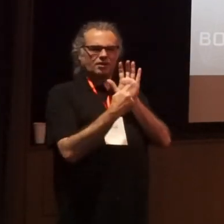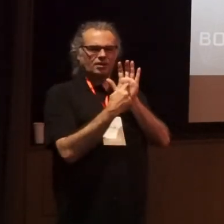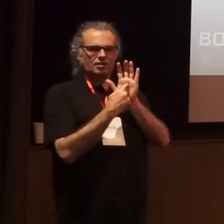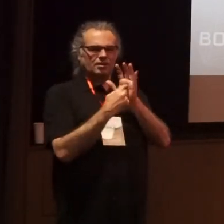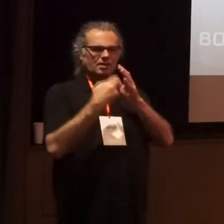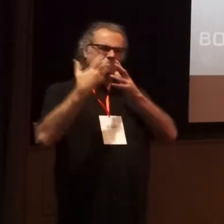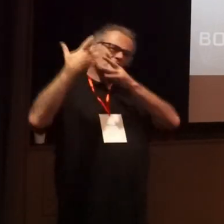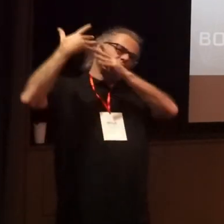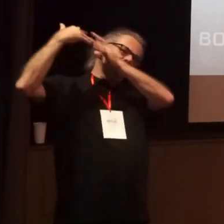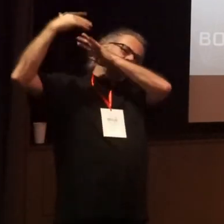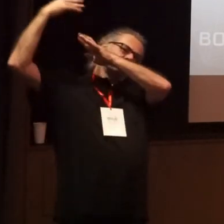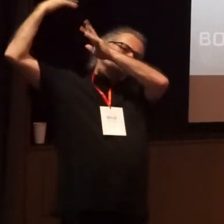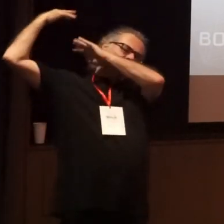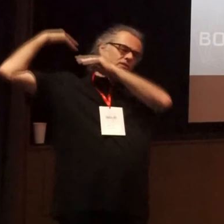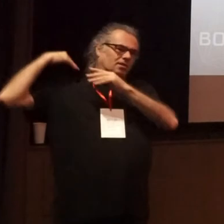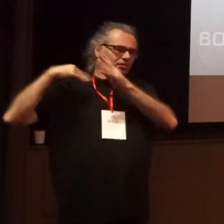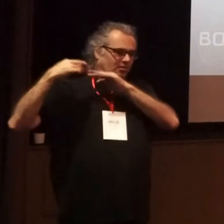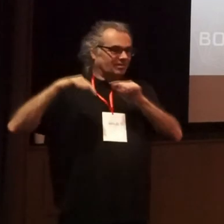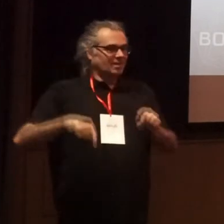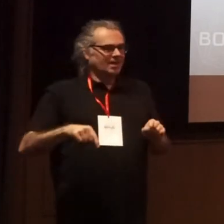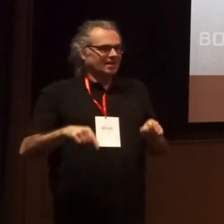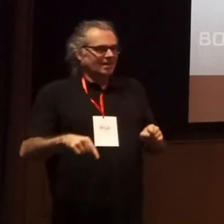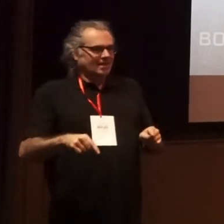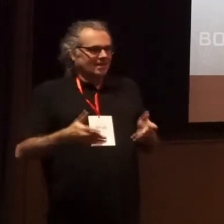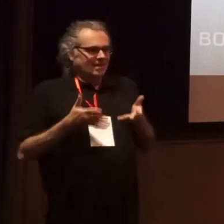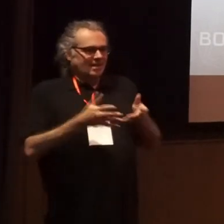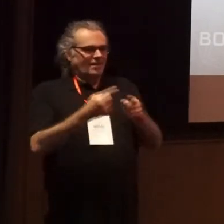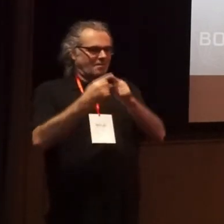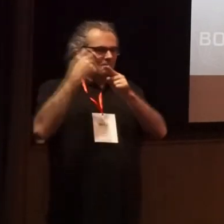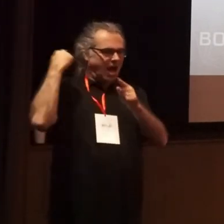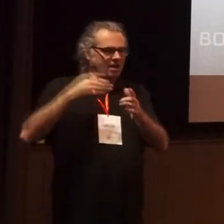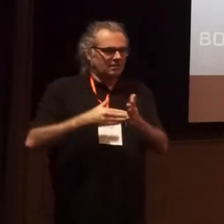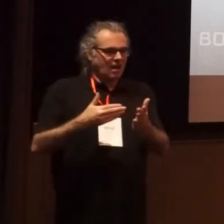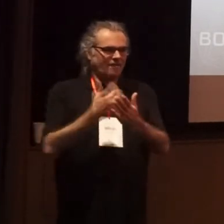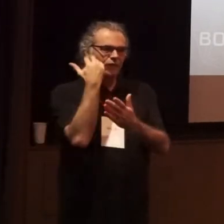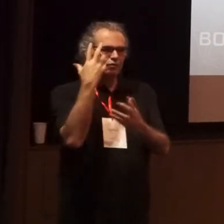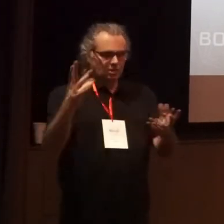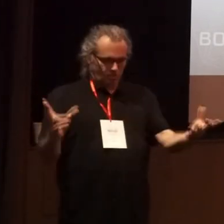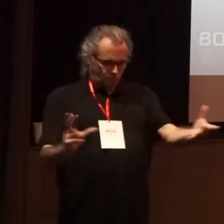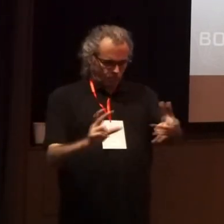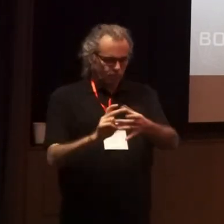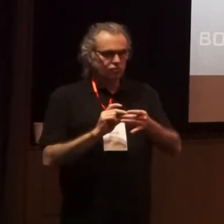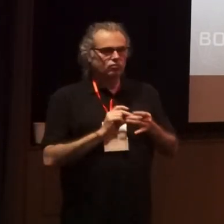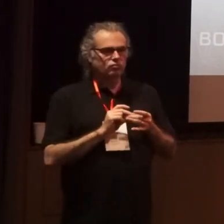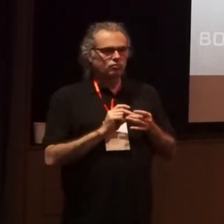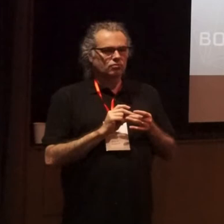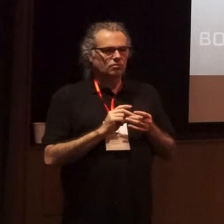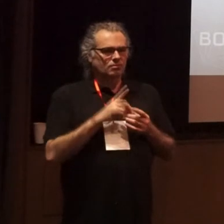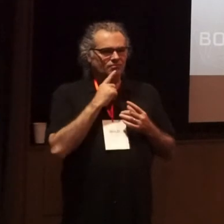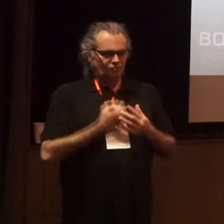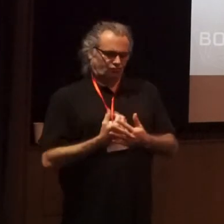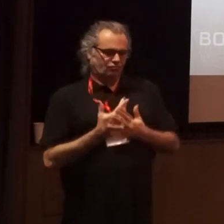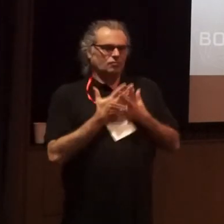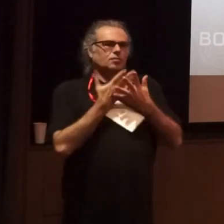millennia of history and now we are here bringing past, present and future together in creative expression